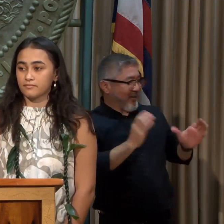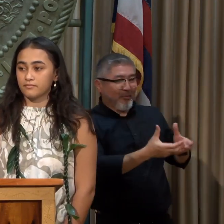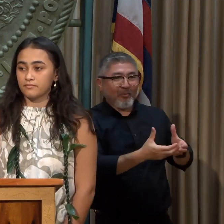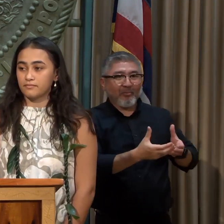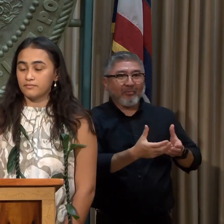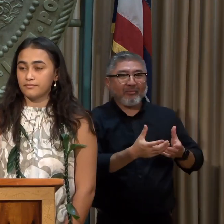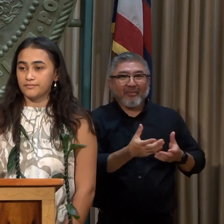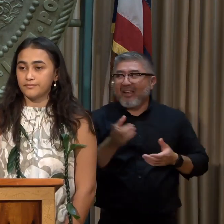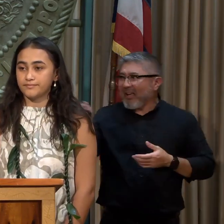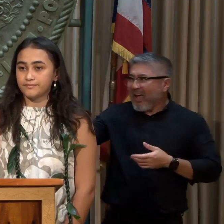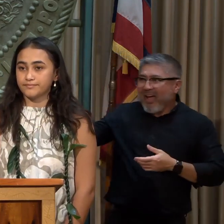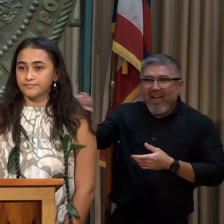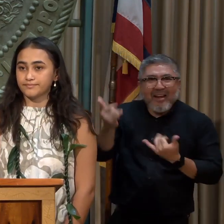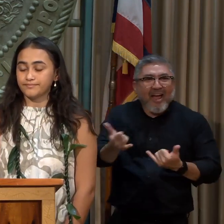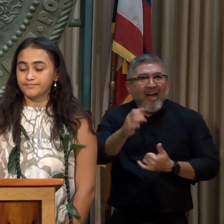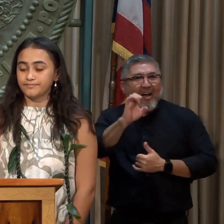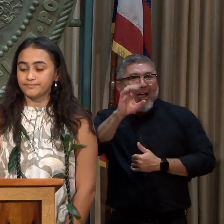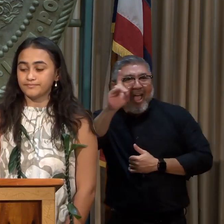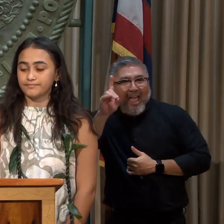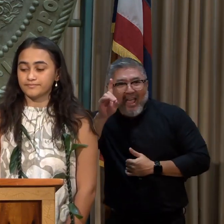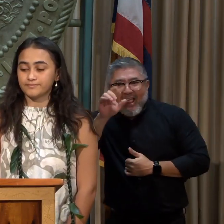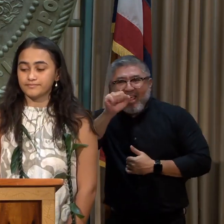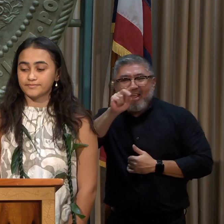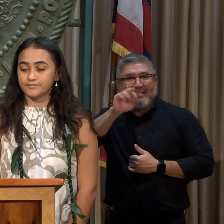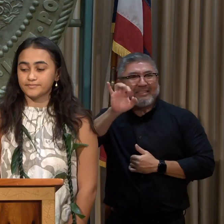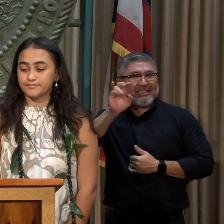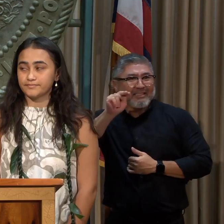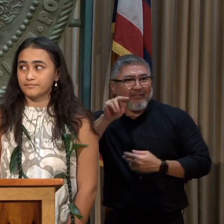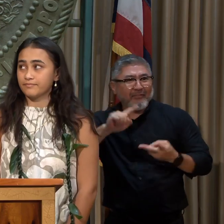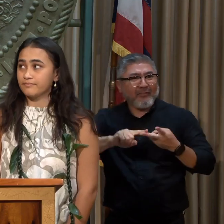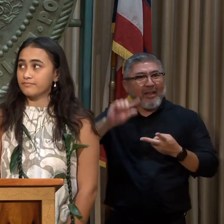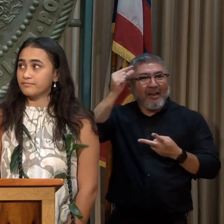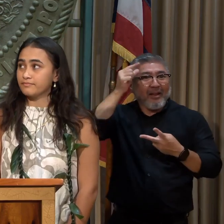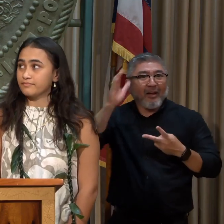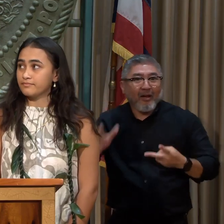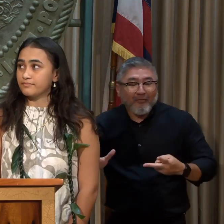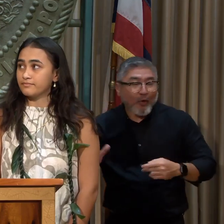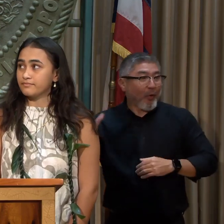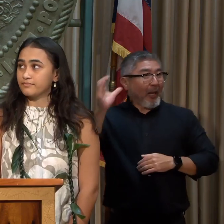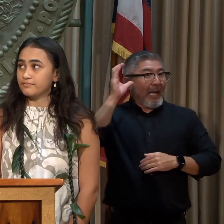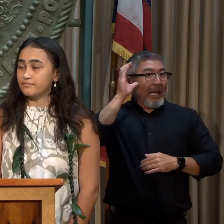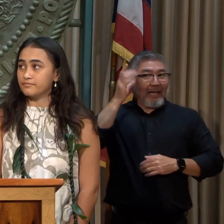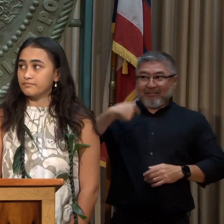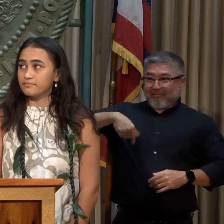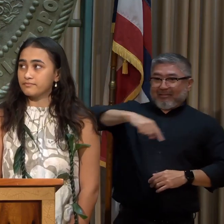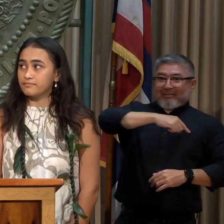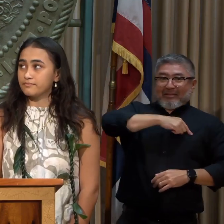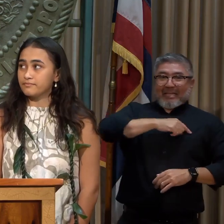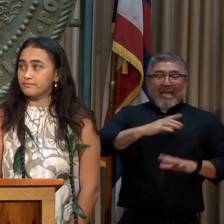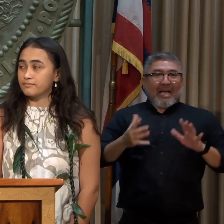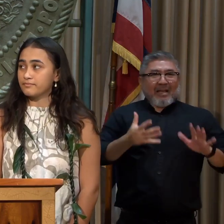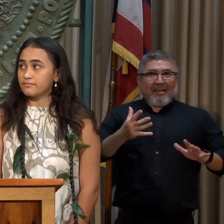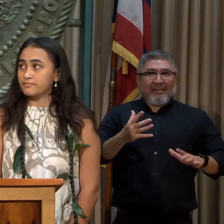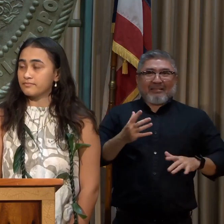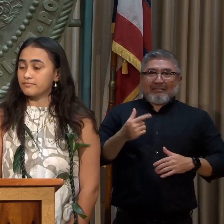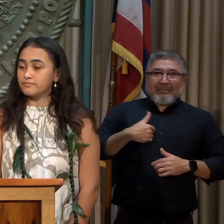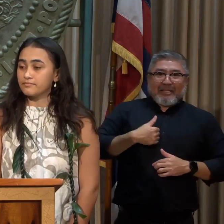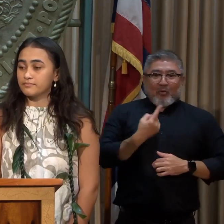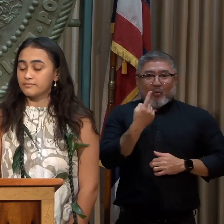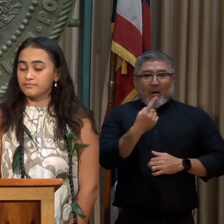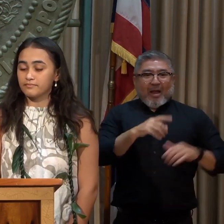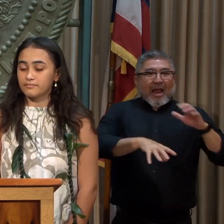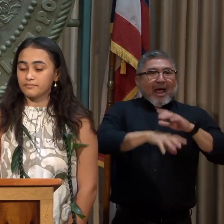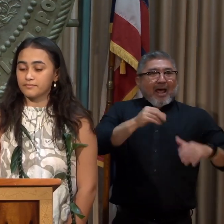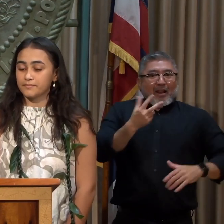governor to actually listen to our voices and be one of the 13 youth who for the first time have a